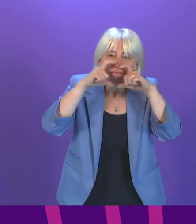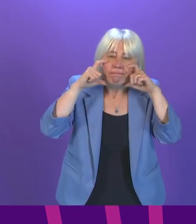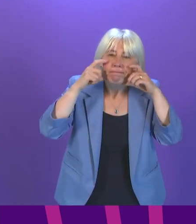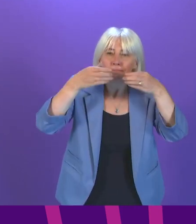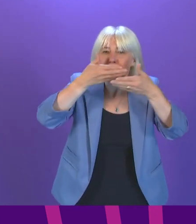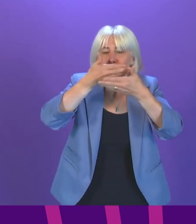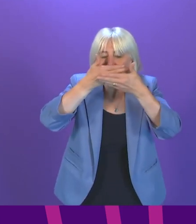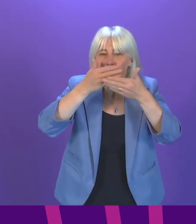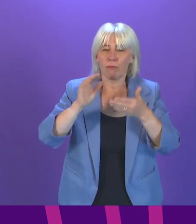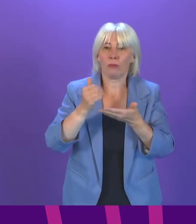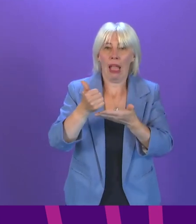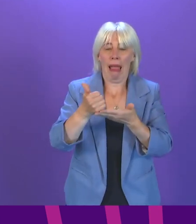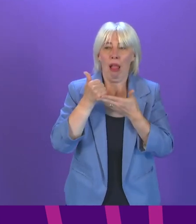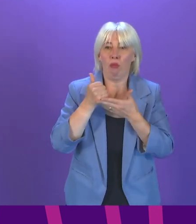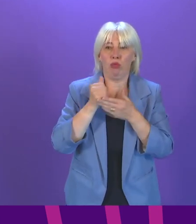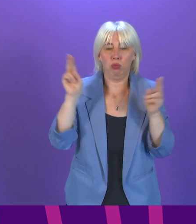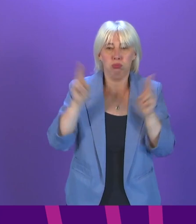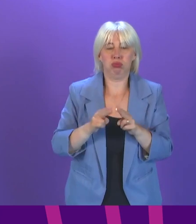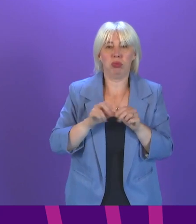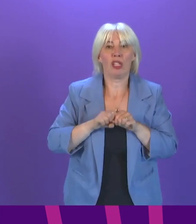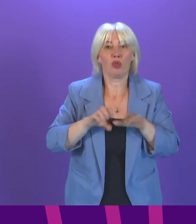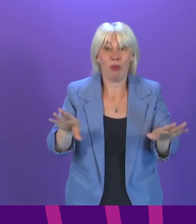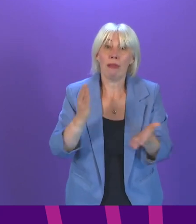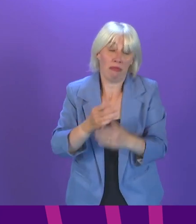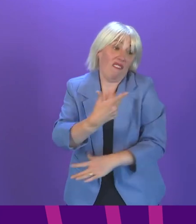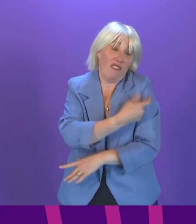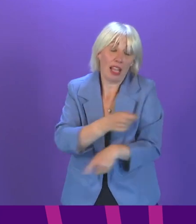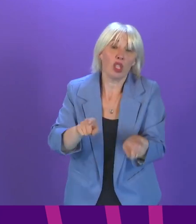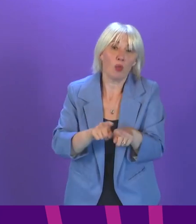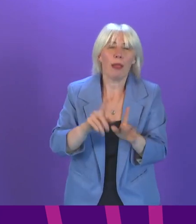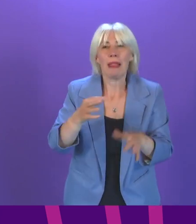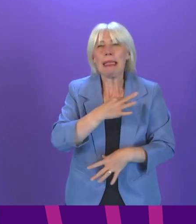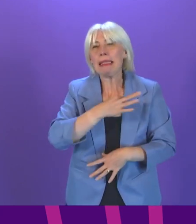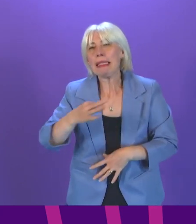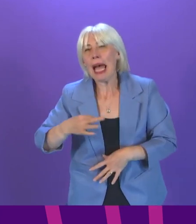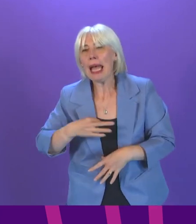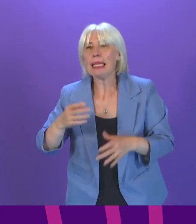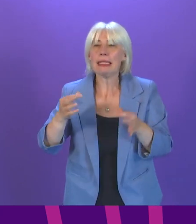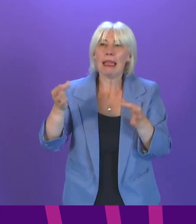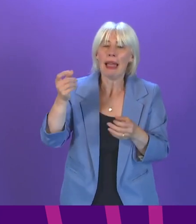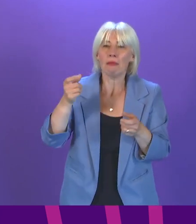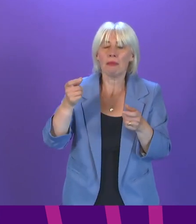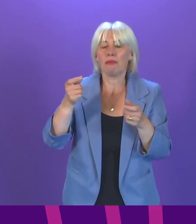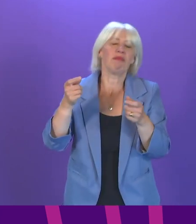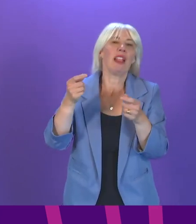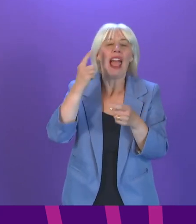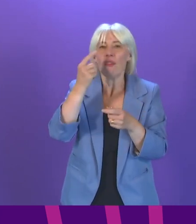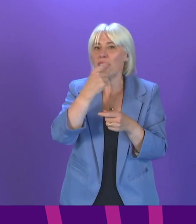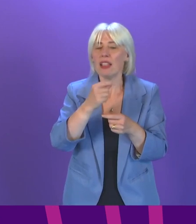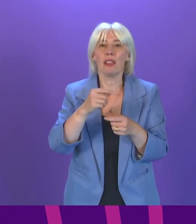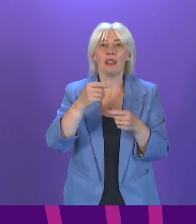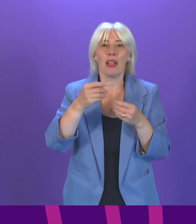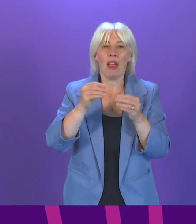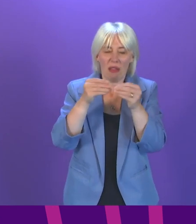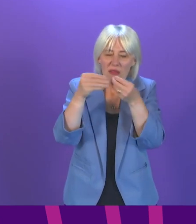in stopping the spread, even as vaccine is rolled out. Scientific evidence shows that fabric face coverings of two or